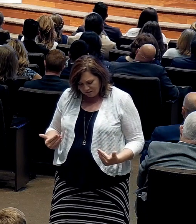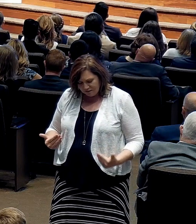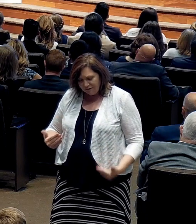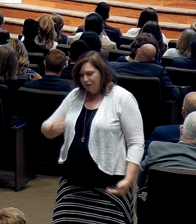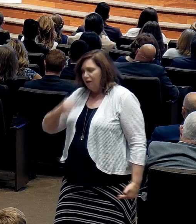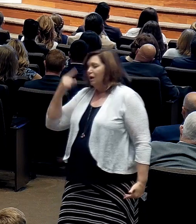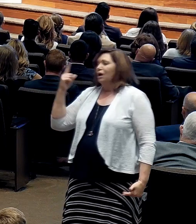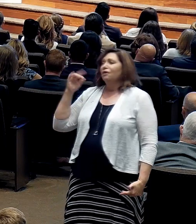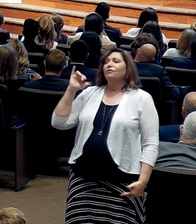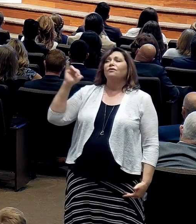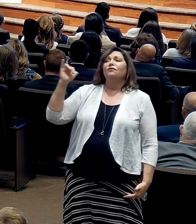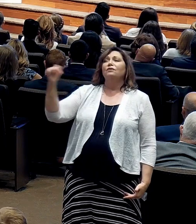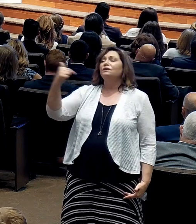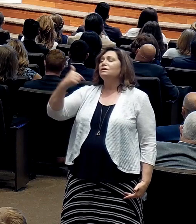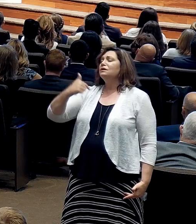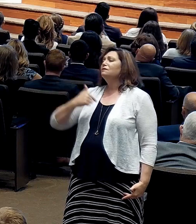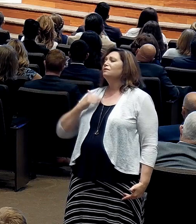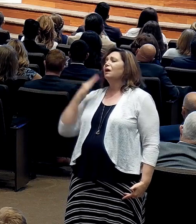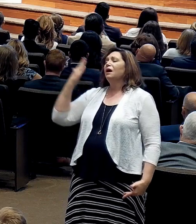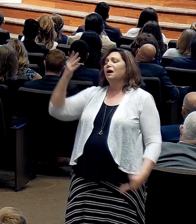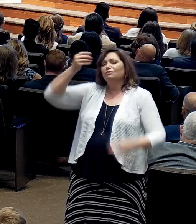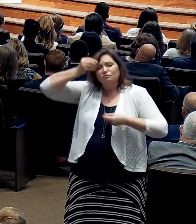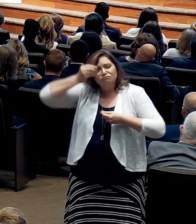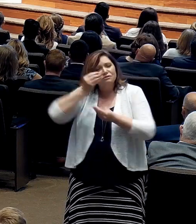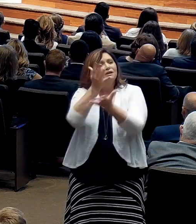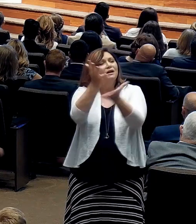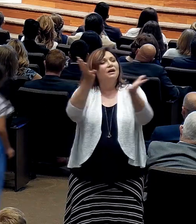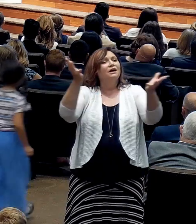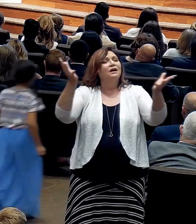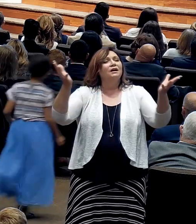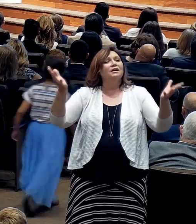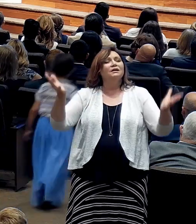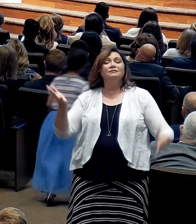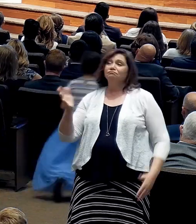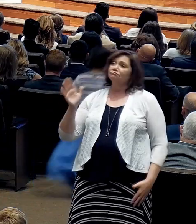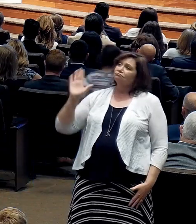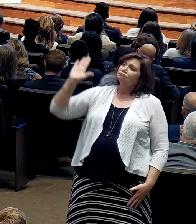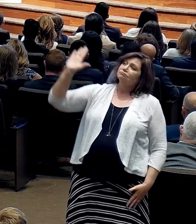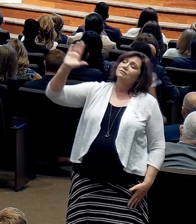of how your love has overwhelmed me.